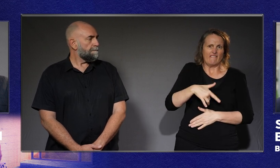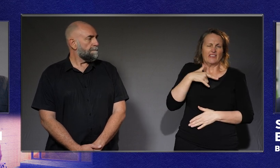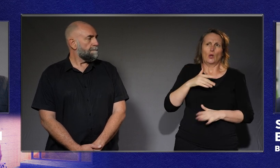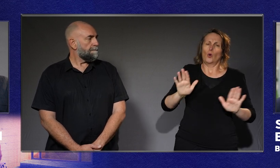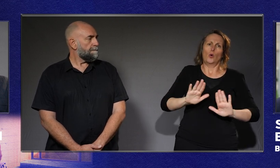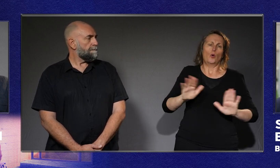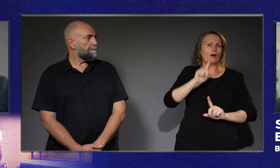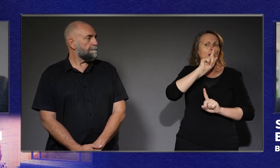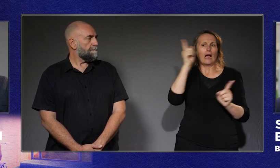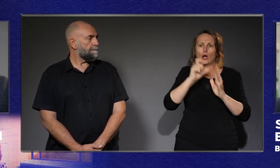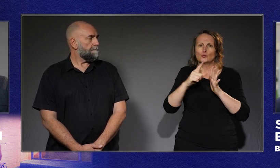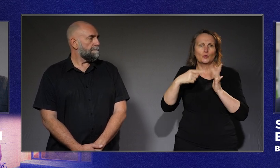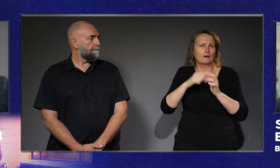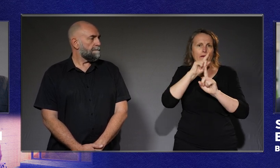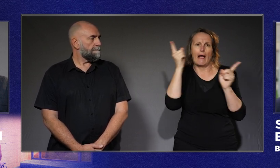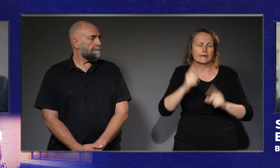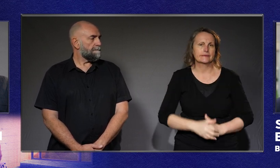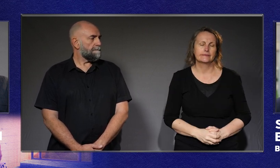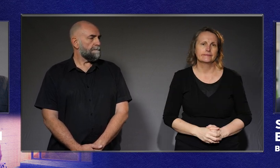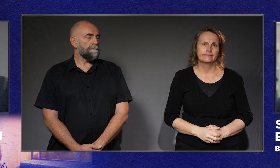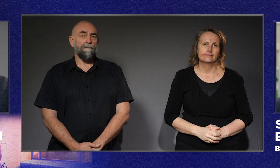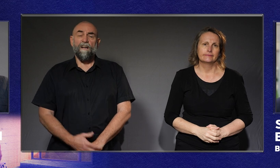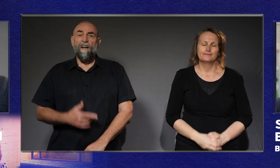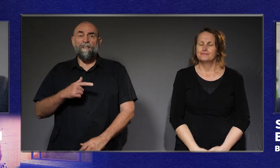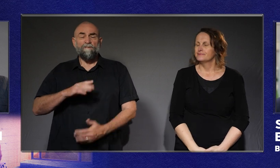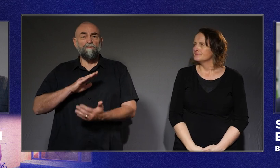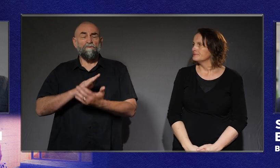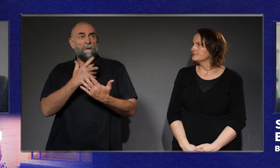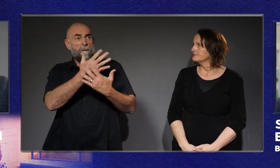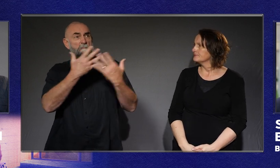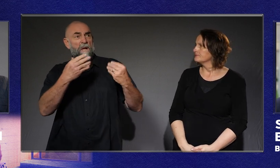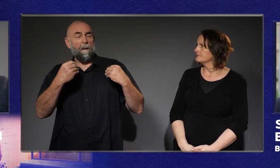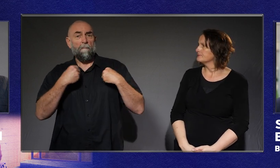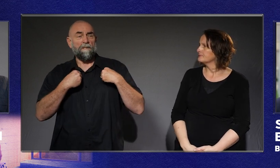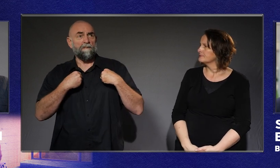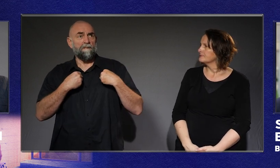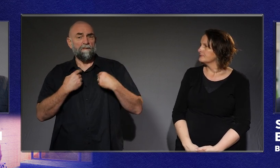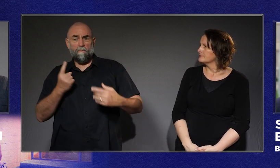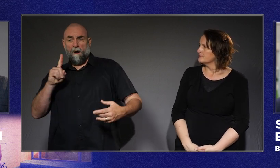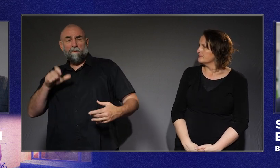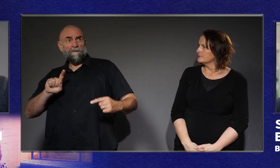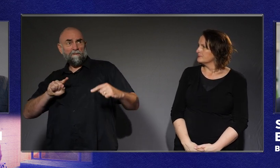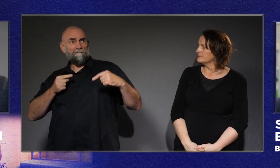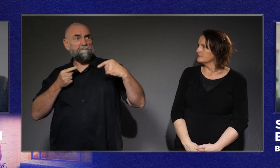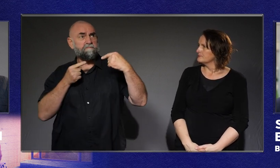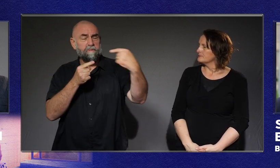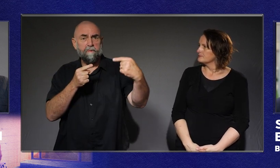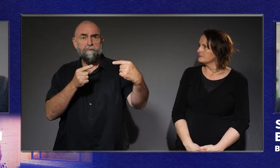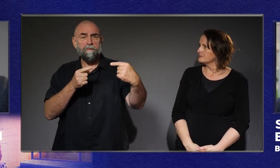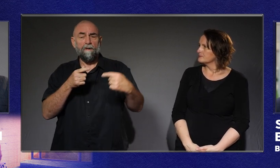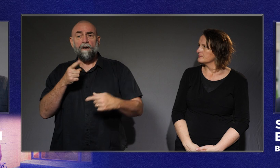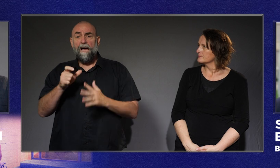justice aspect. This was a David and Goliath battle that wasn't meant to end like this. David